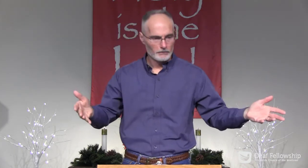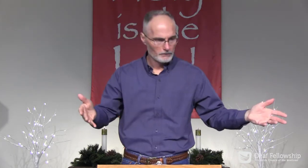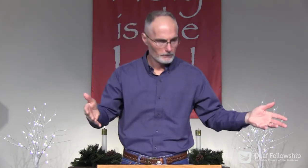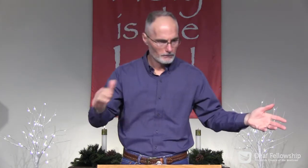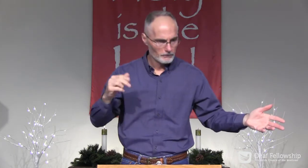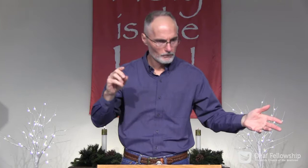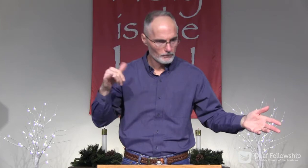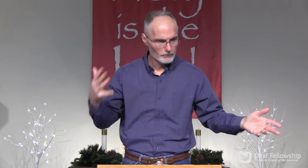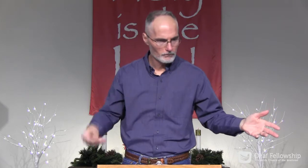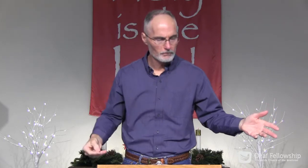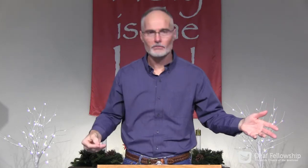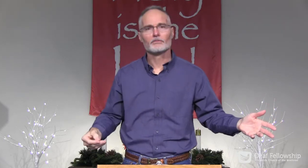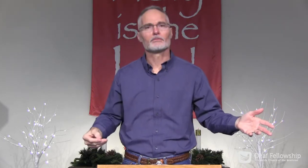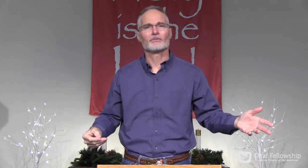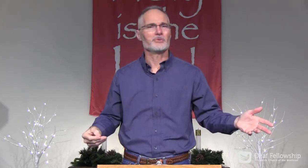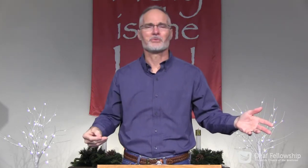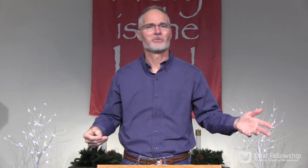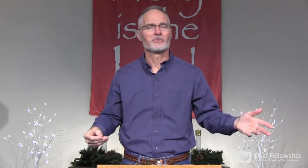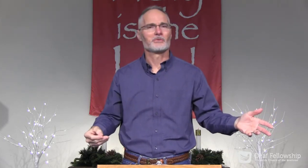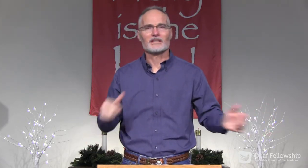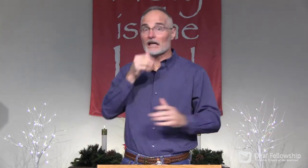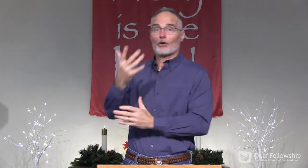then what happens after Christmas is over?